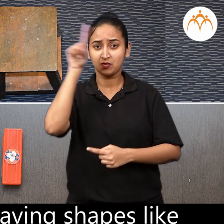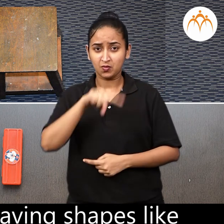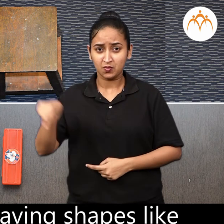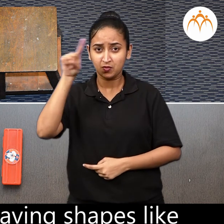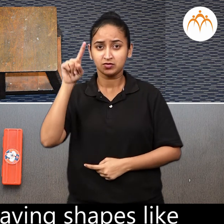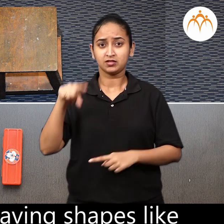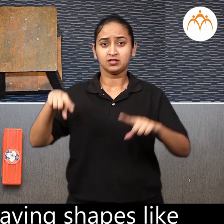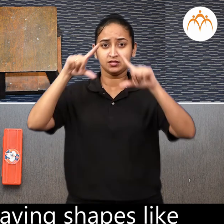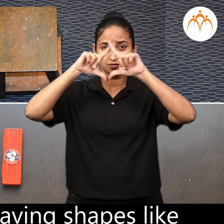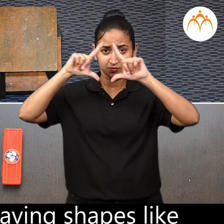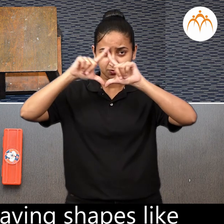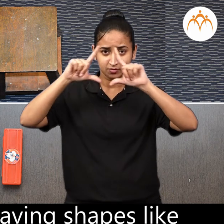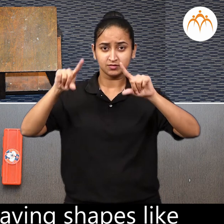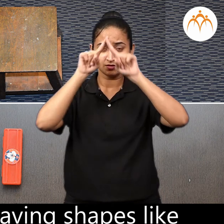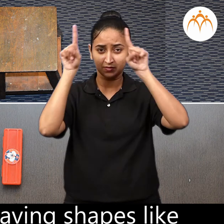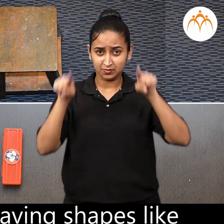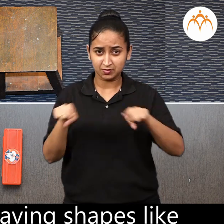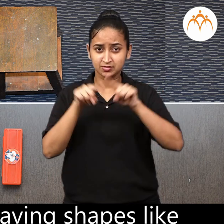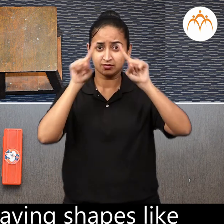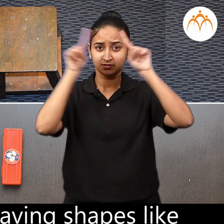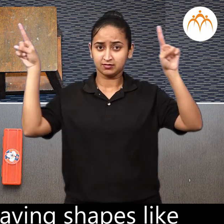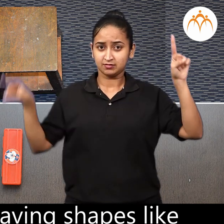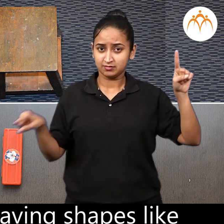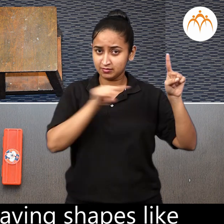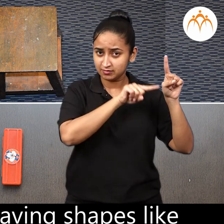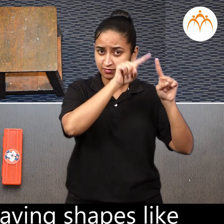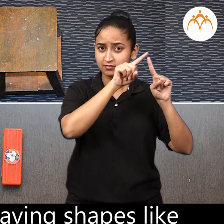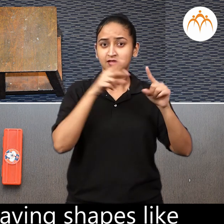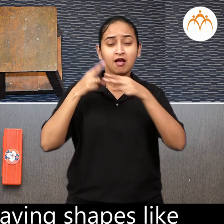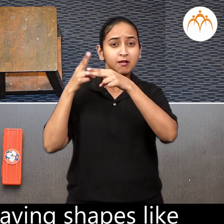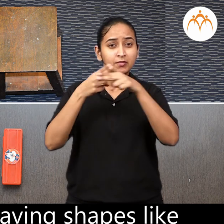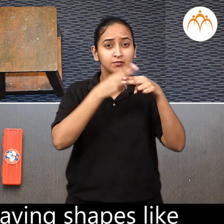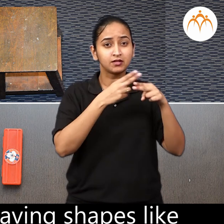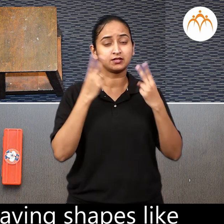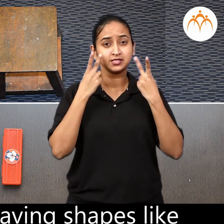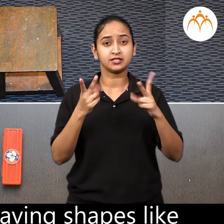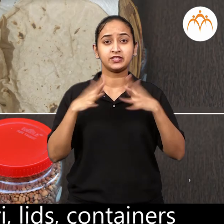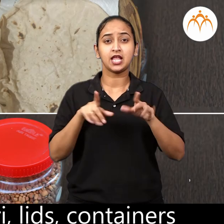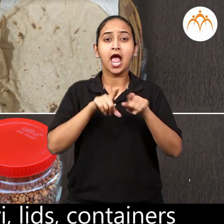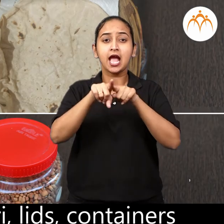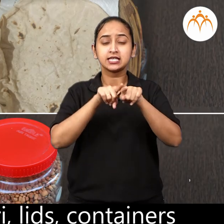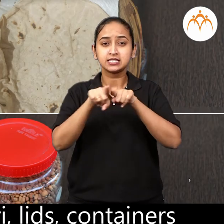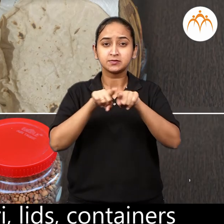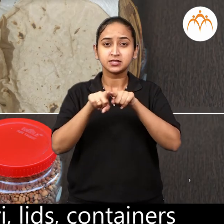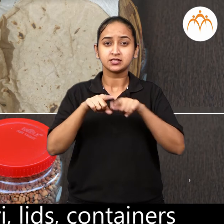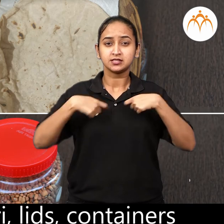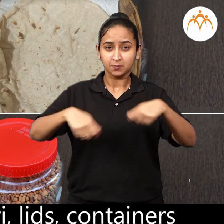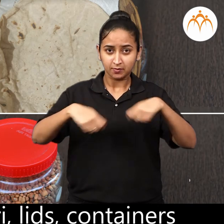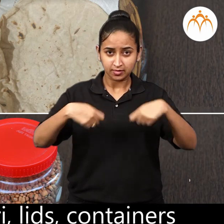objects having shapes like circle, triangle, square and rectangle. So, chapati,